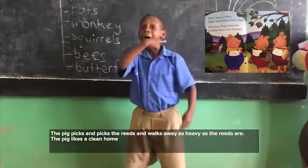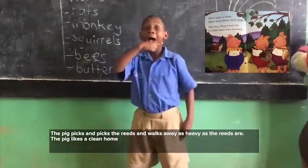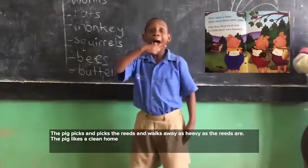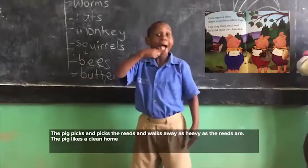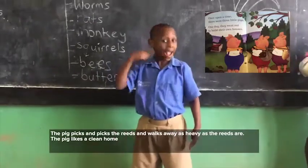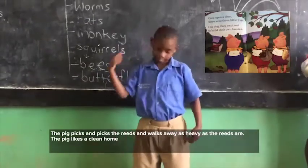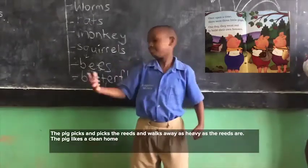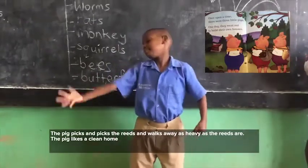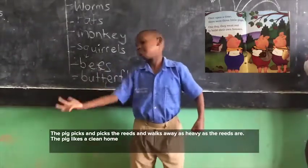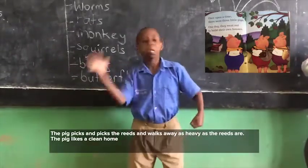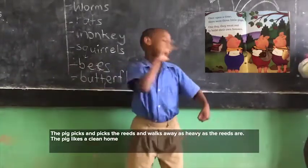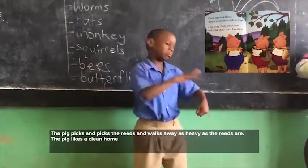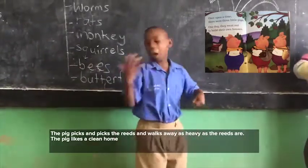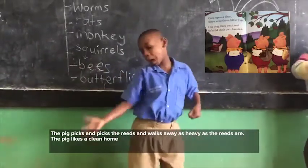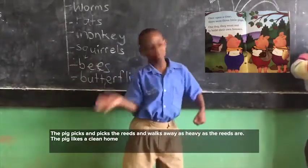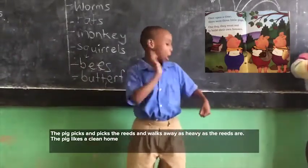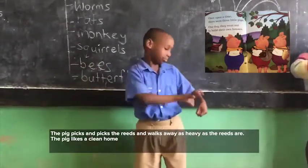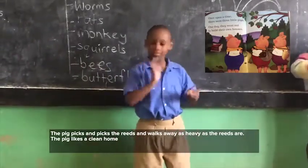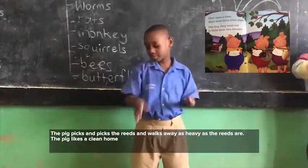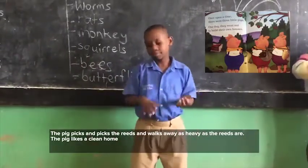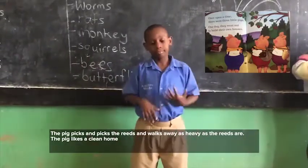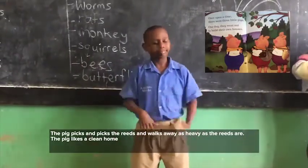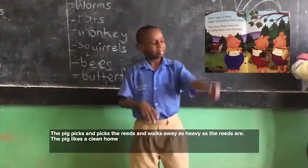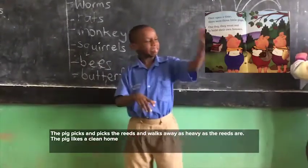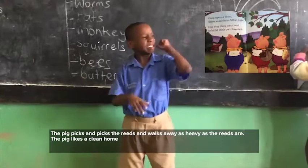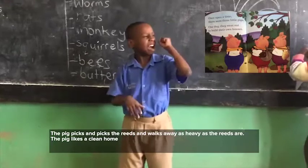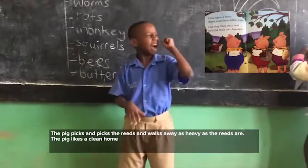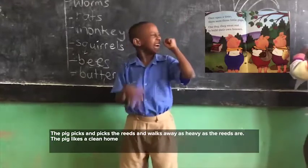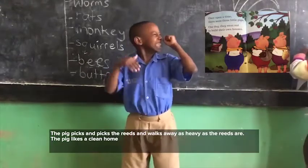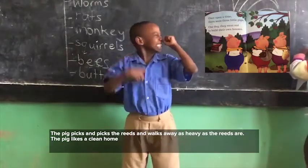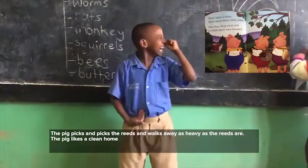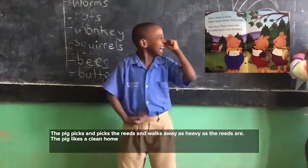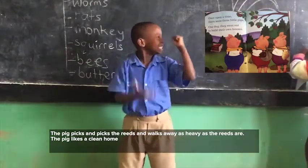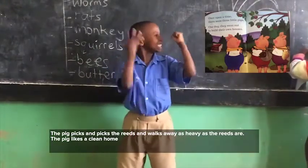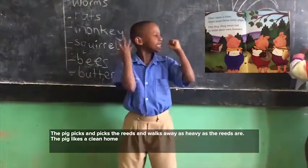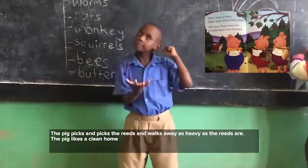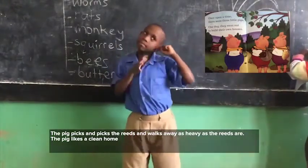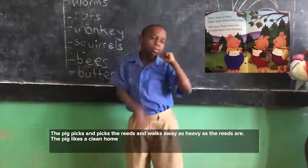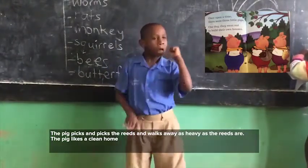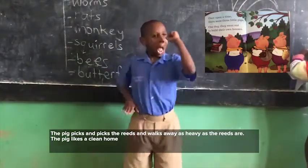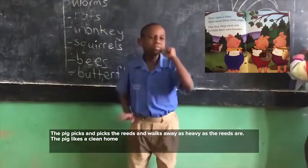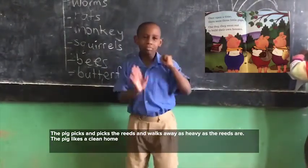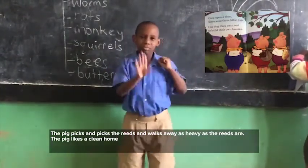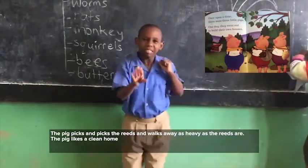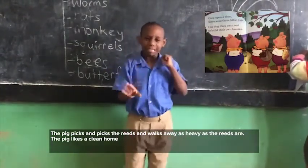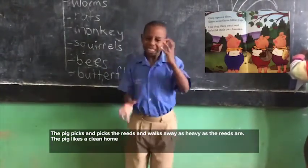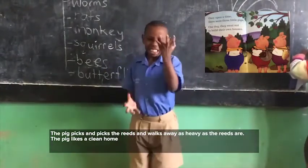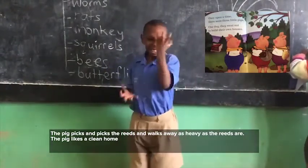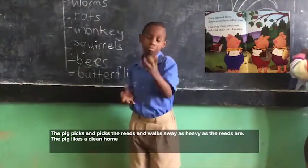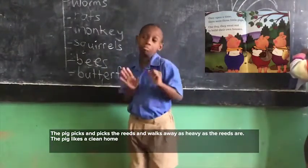The pig picks and picks the reeds. And walks away as heavy